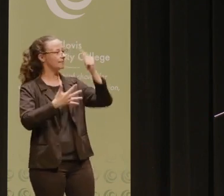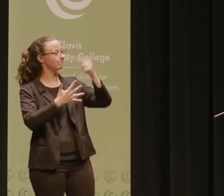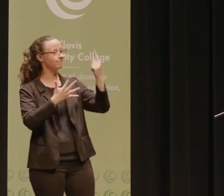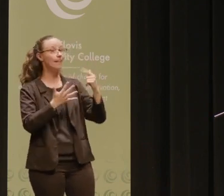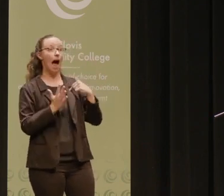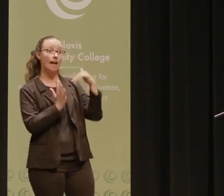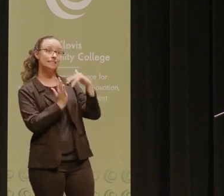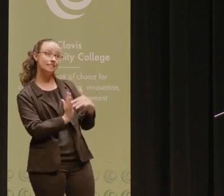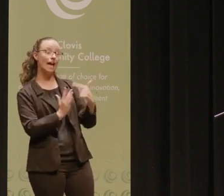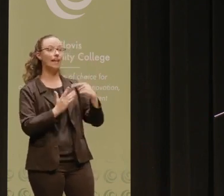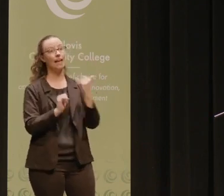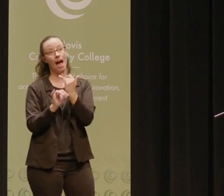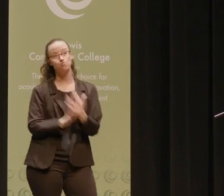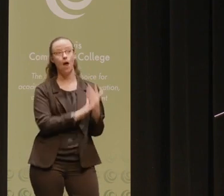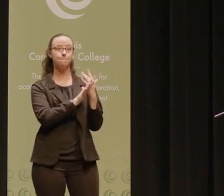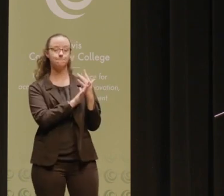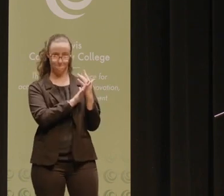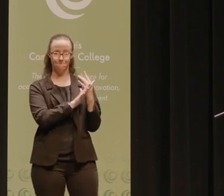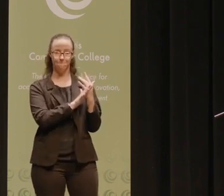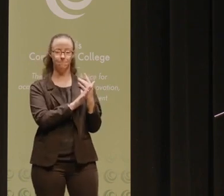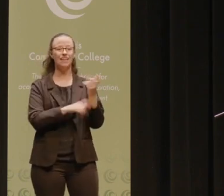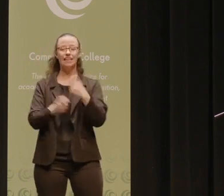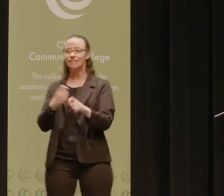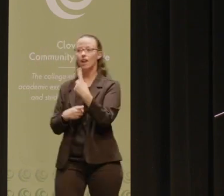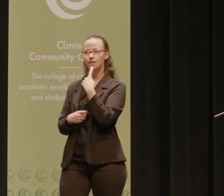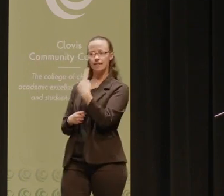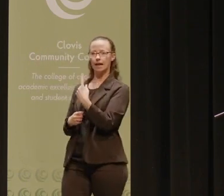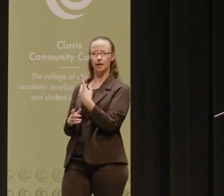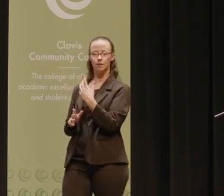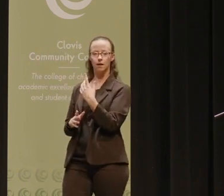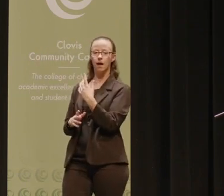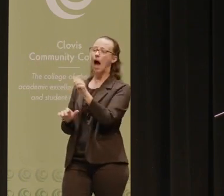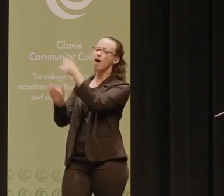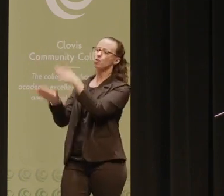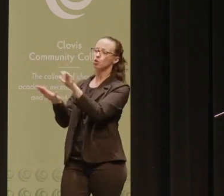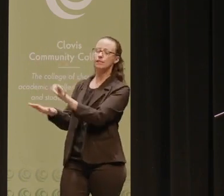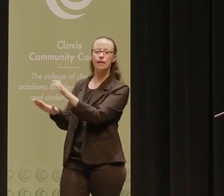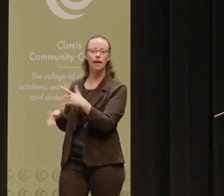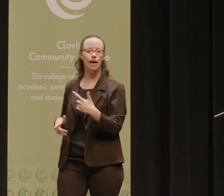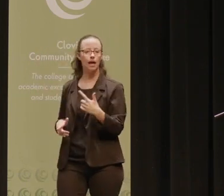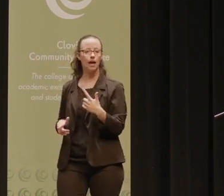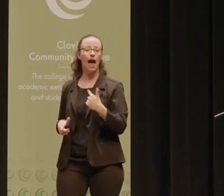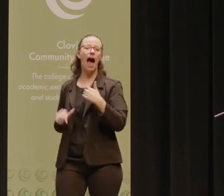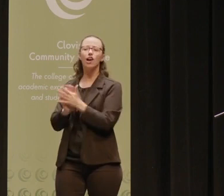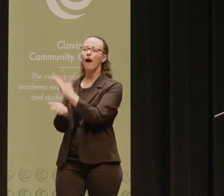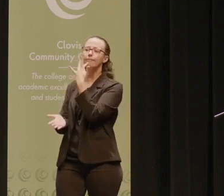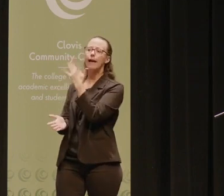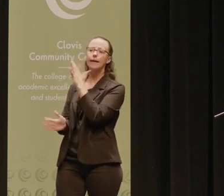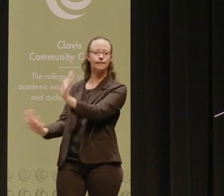like their study habits and their preparation as examples, rather than externalizing their success by suggesting that they got lucky